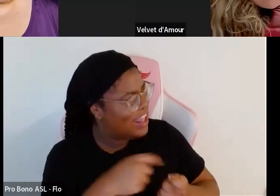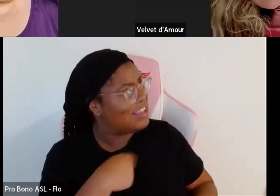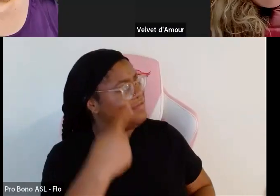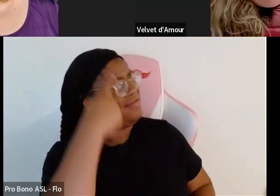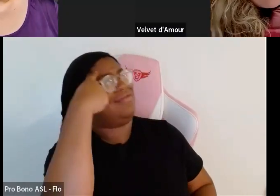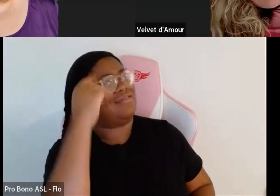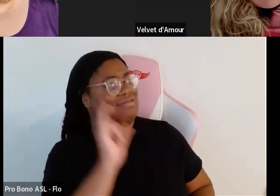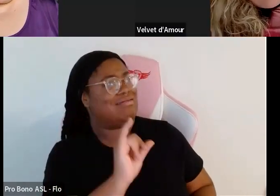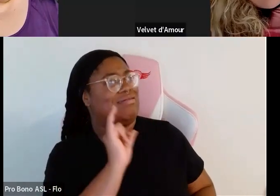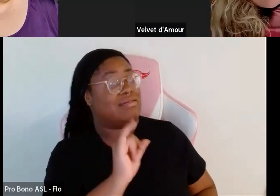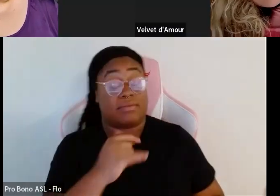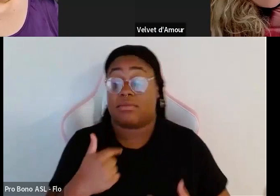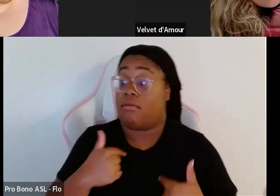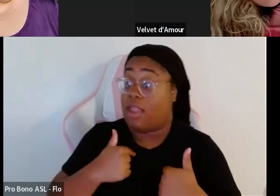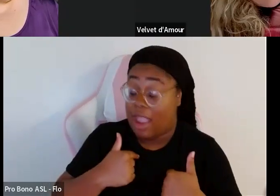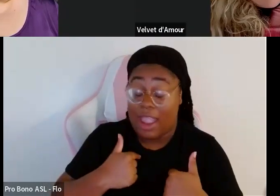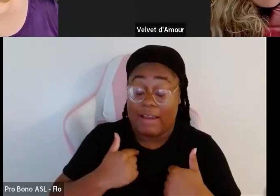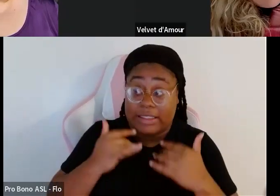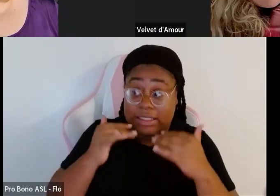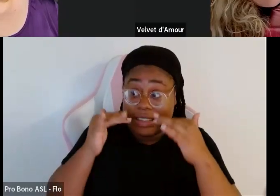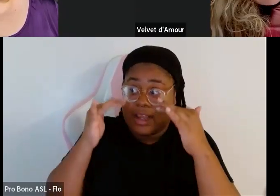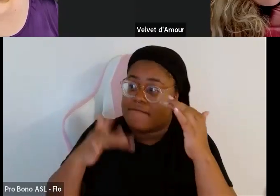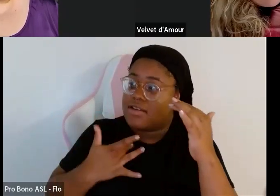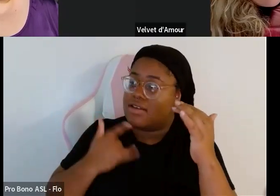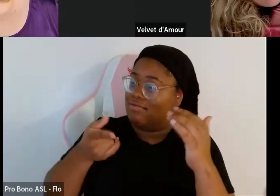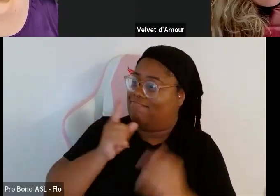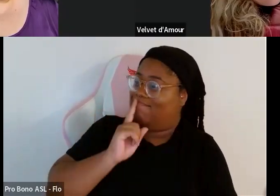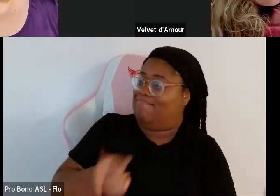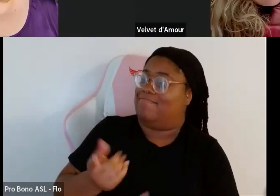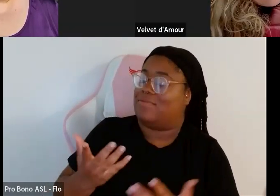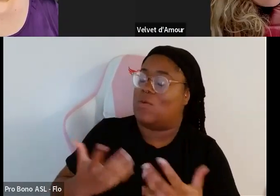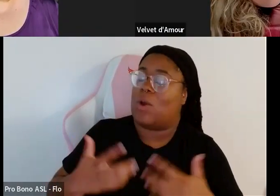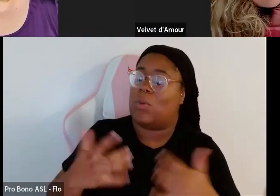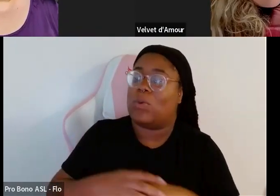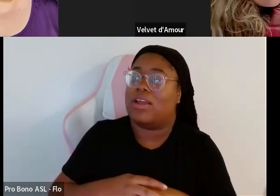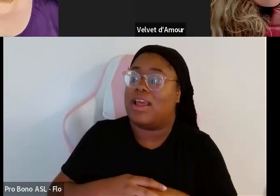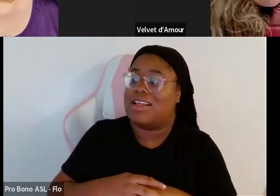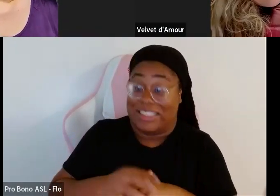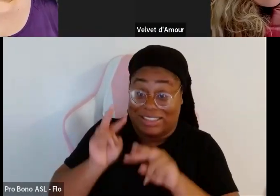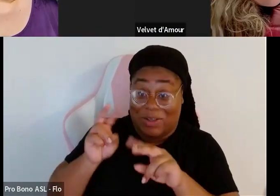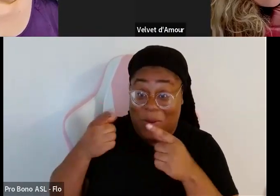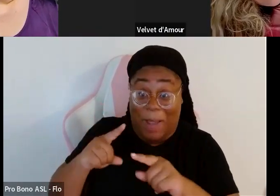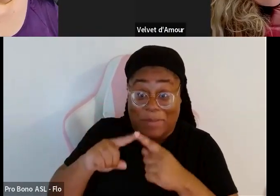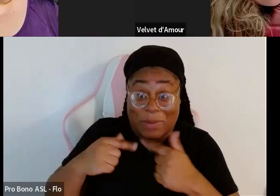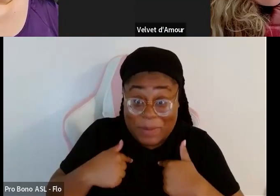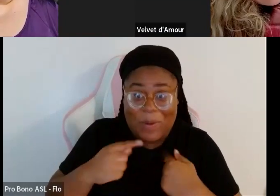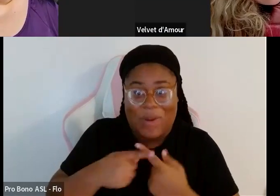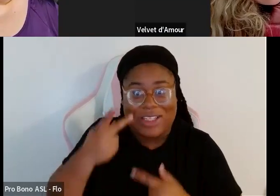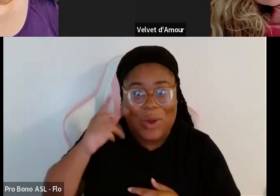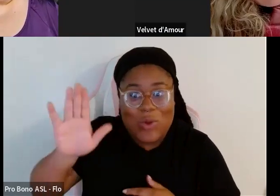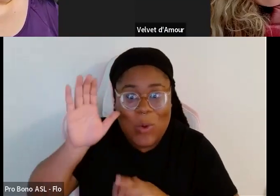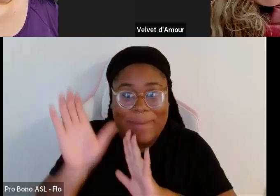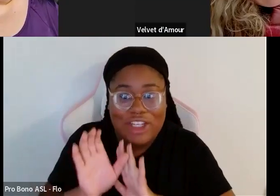look at I almost get teary-eyed because it's so true that like look what happened to me when I saw your picture